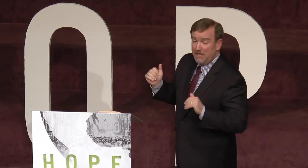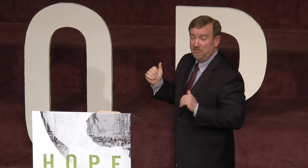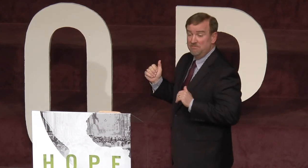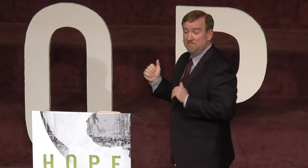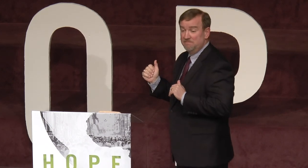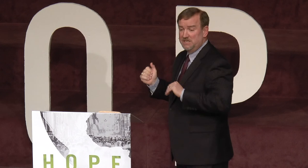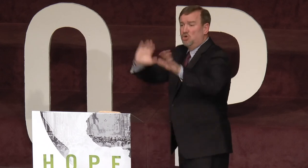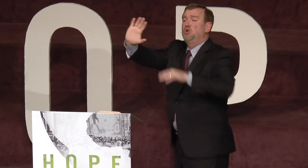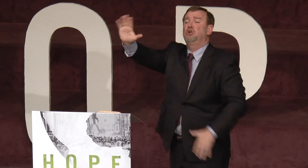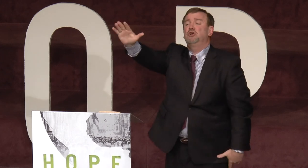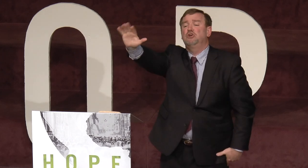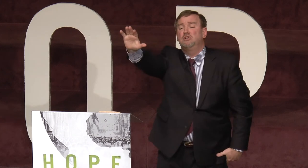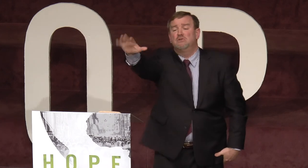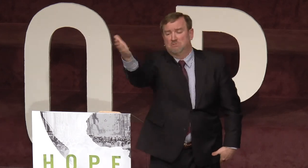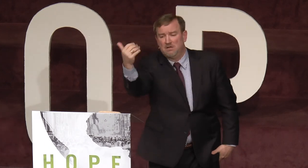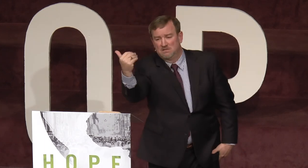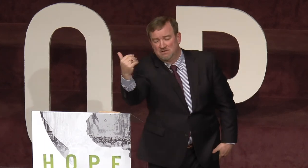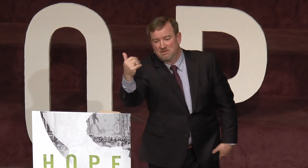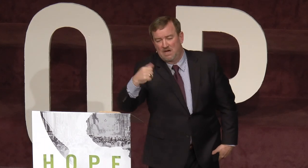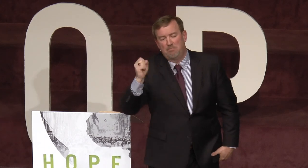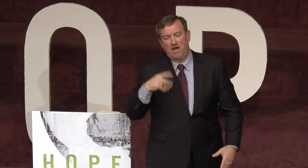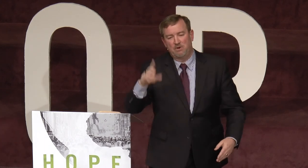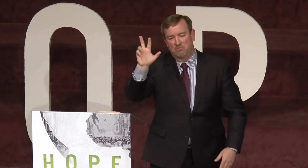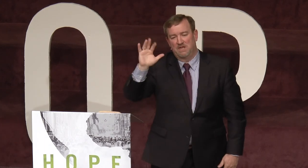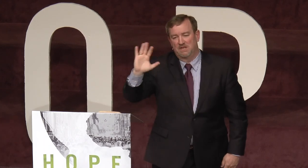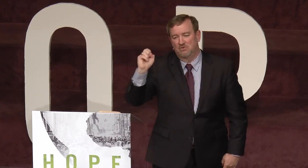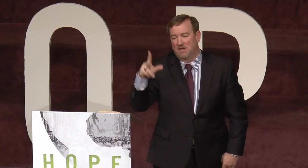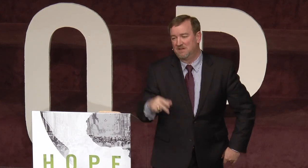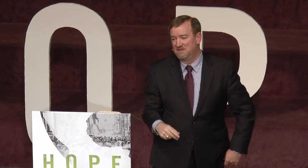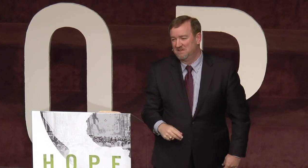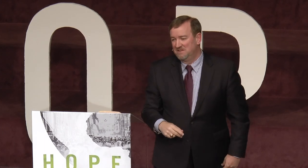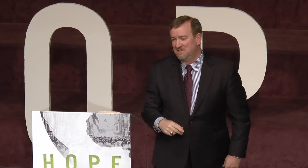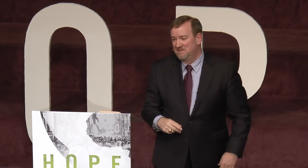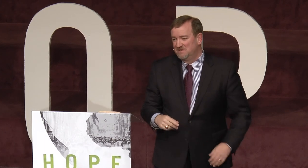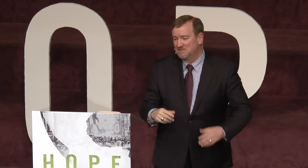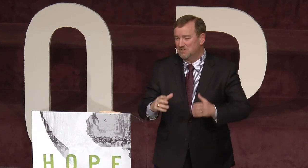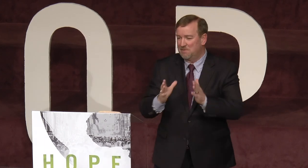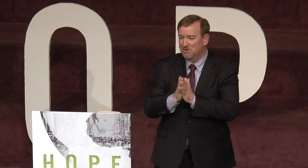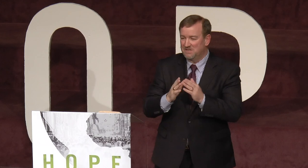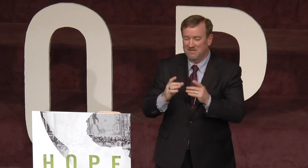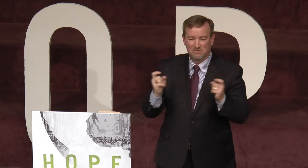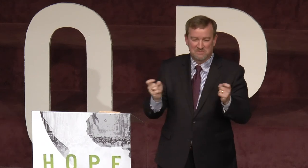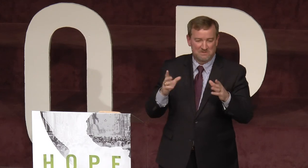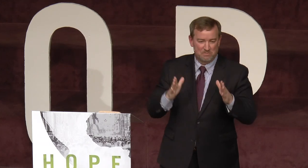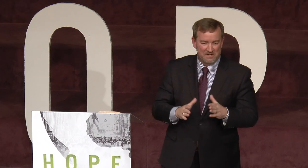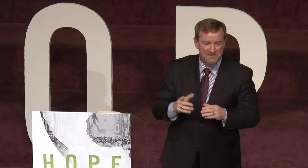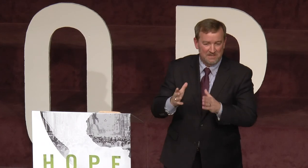leave. He said, no, no, no, no, no, no, no. I'll pray one hand. Okay. So I prayed that old sinner's prayer. He